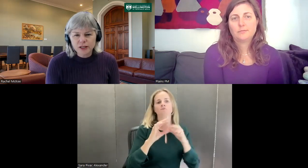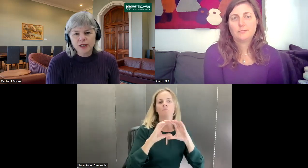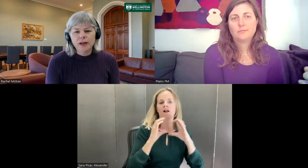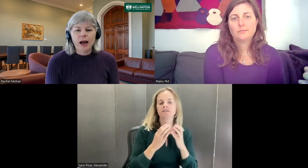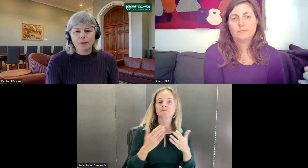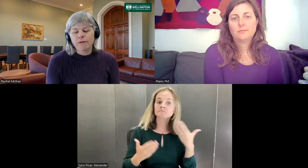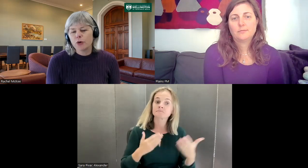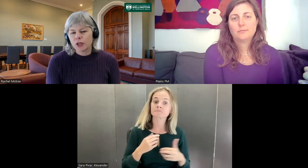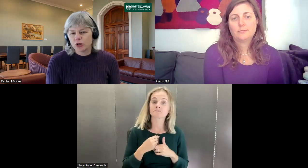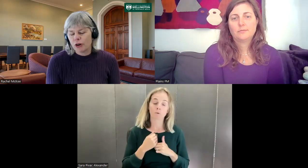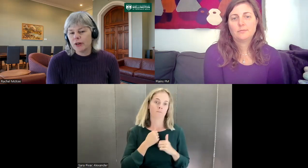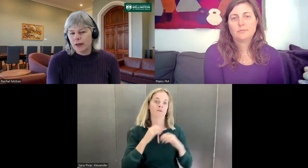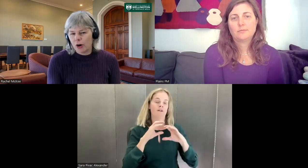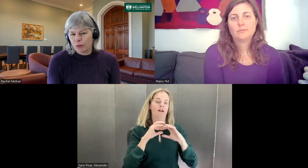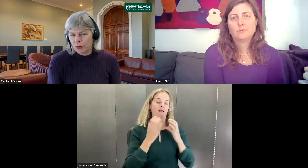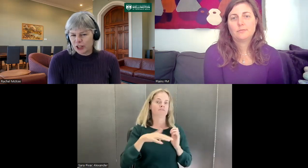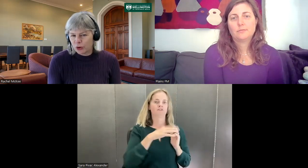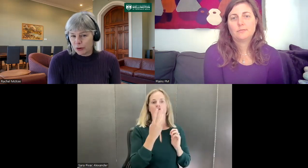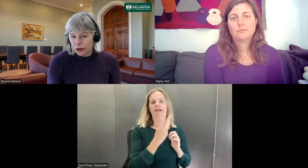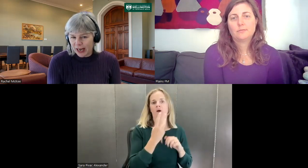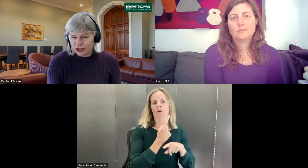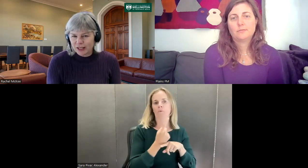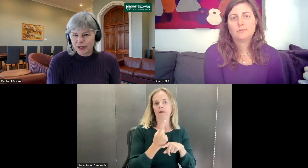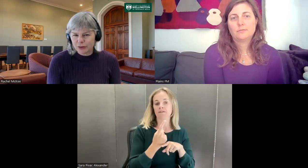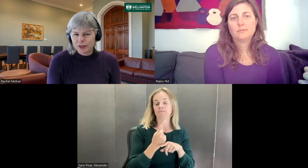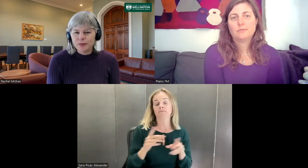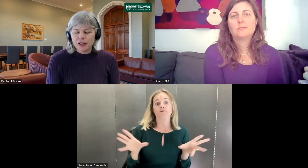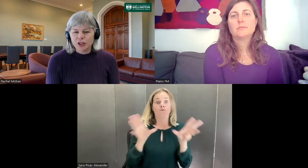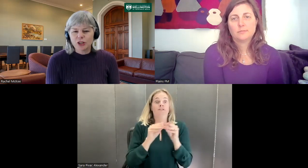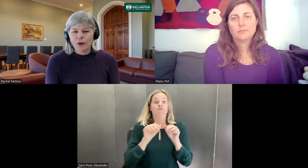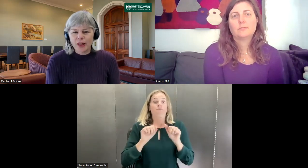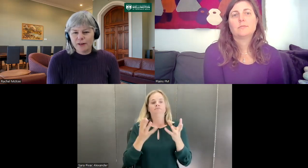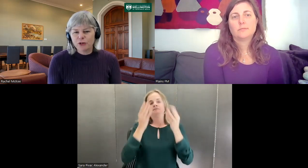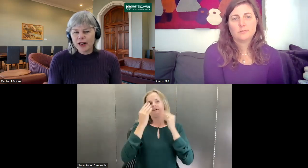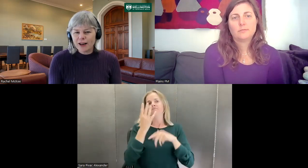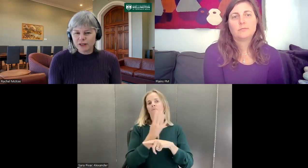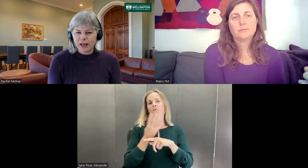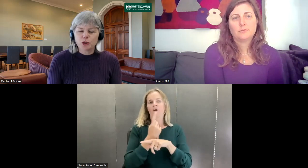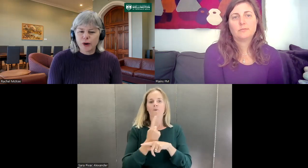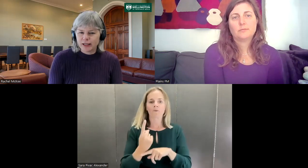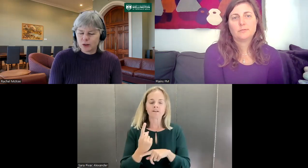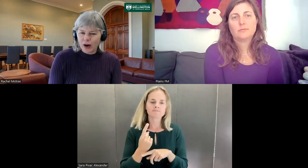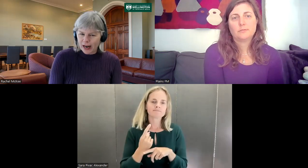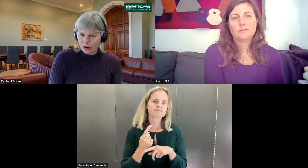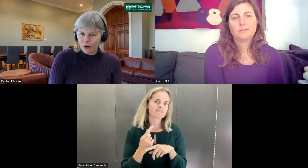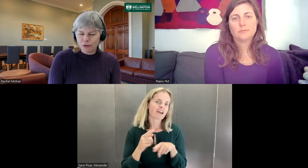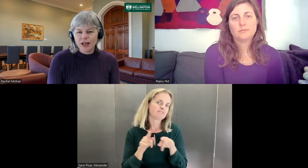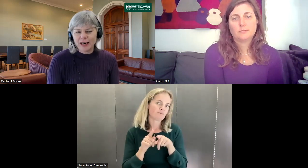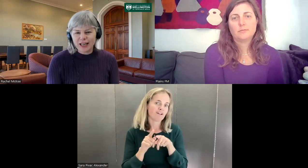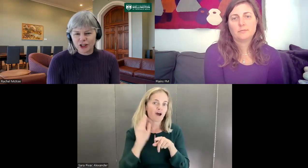focus on on practical communication skills. So they have three hours of language practice and one hour of lecture.